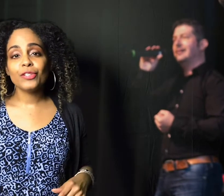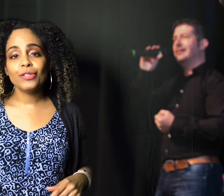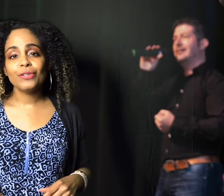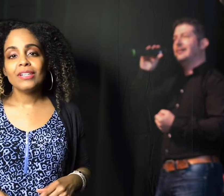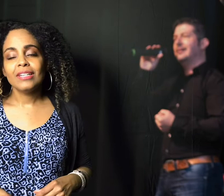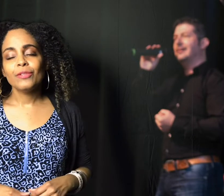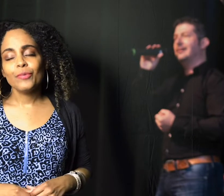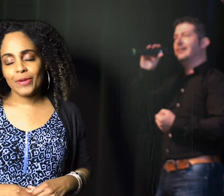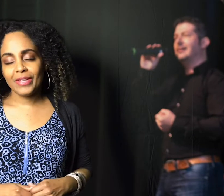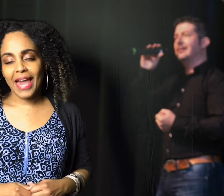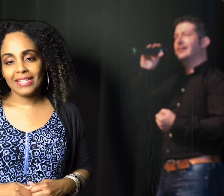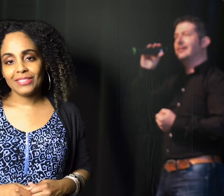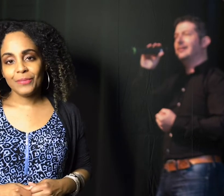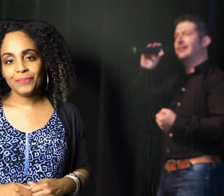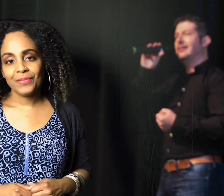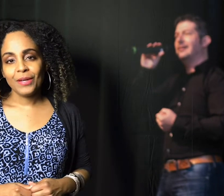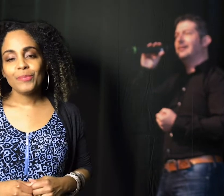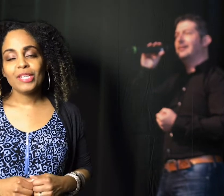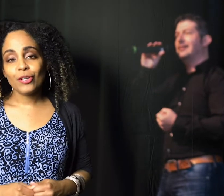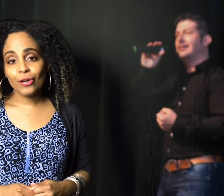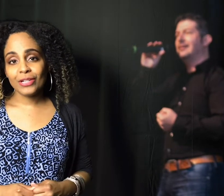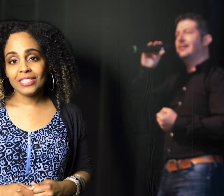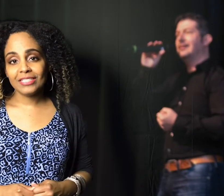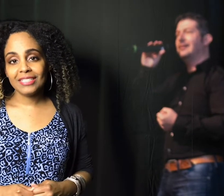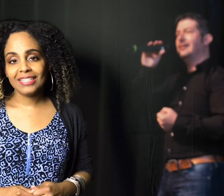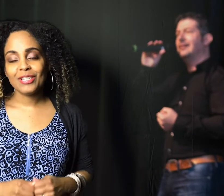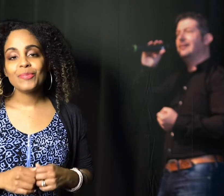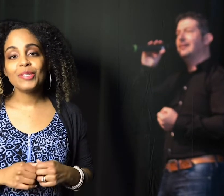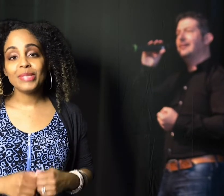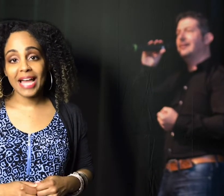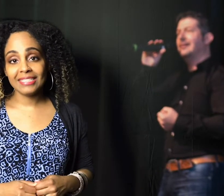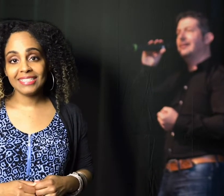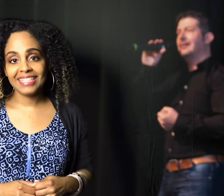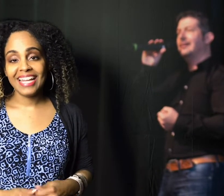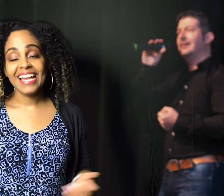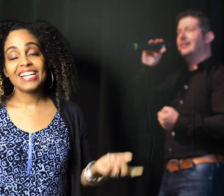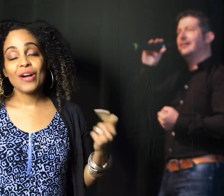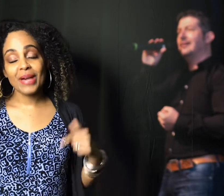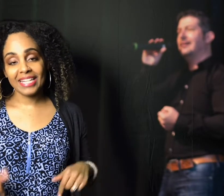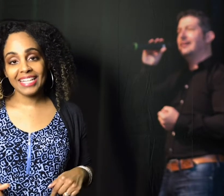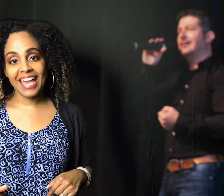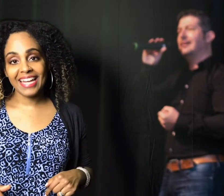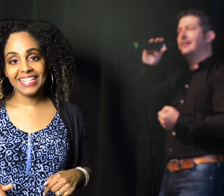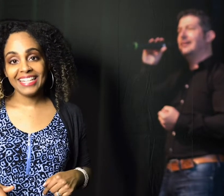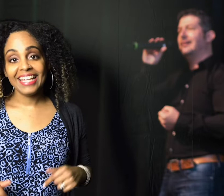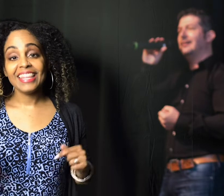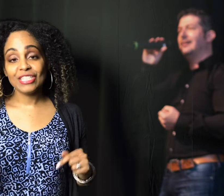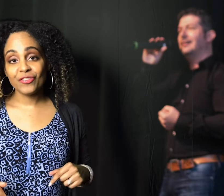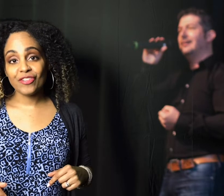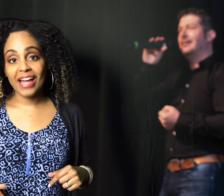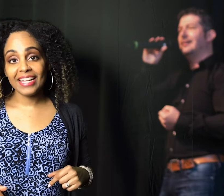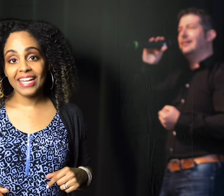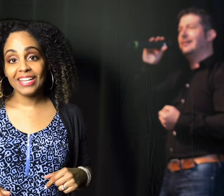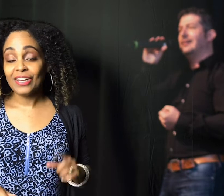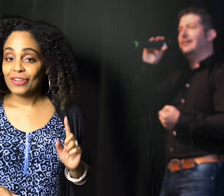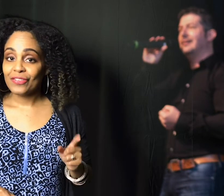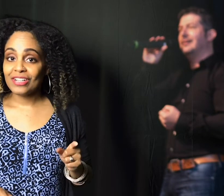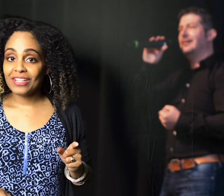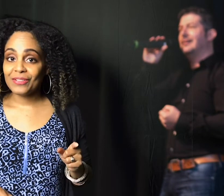you, you remember that. Be encouraged. Be blessed. Come back again this Friday for another